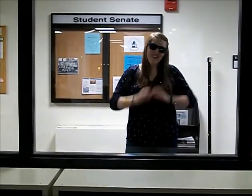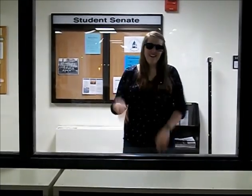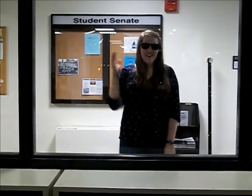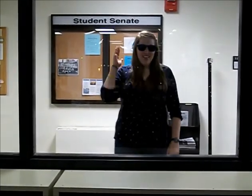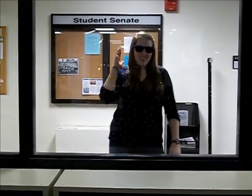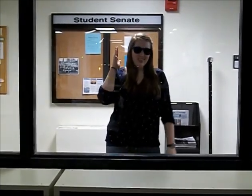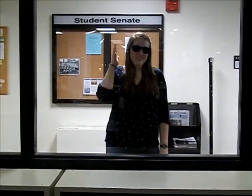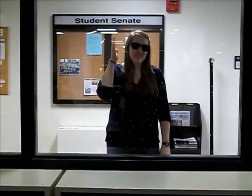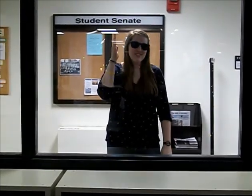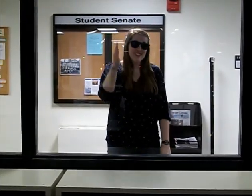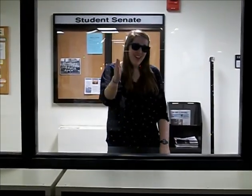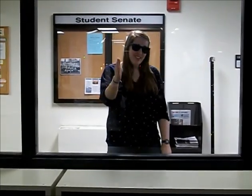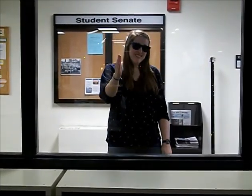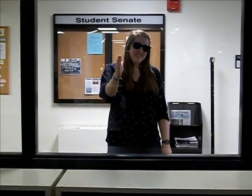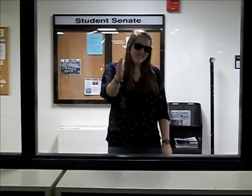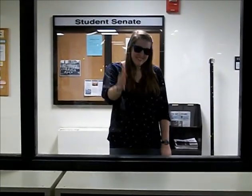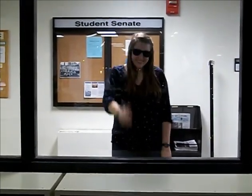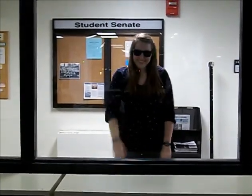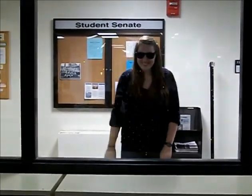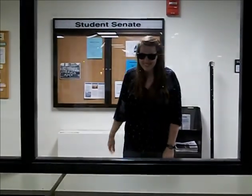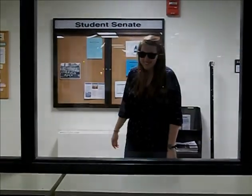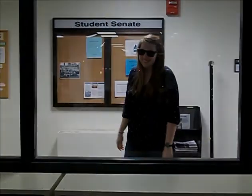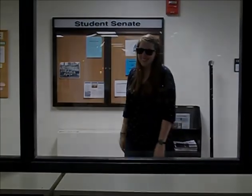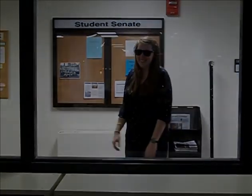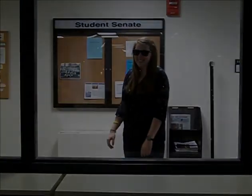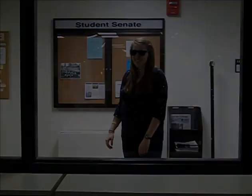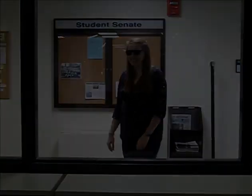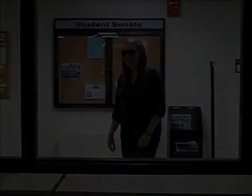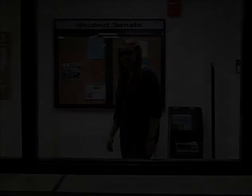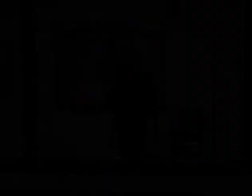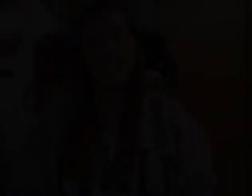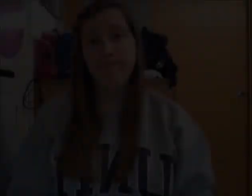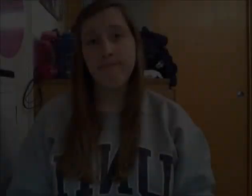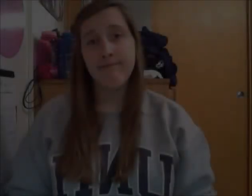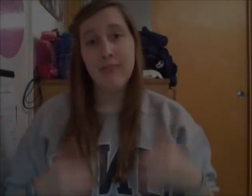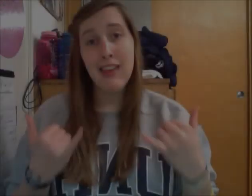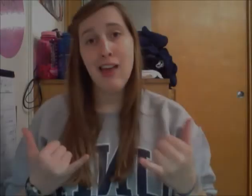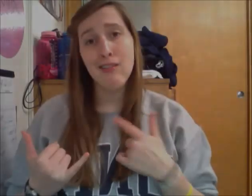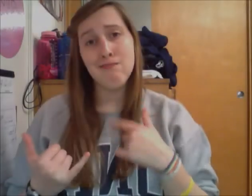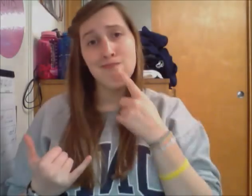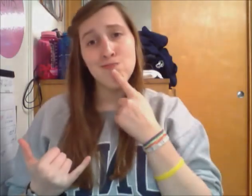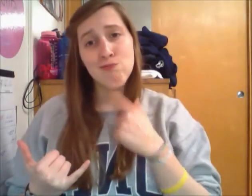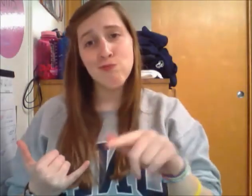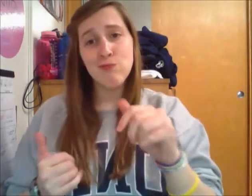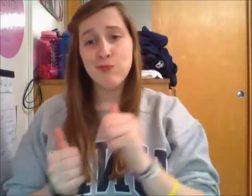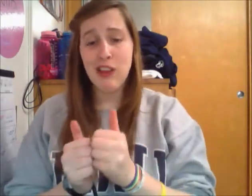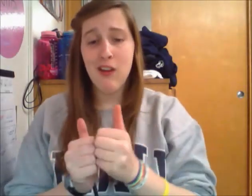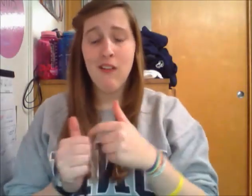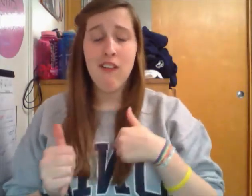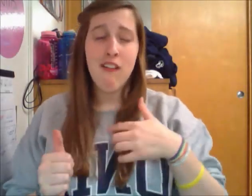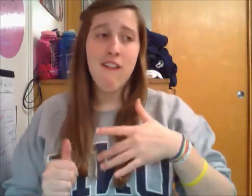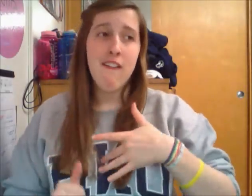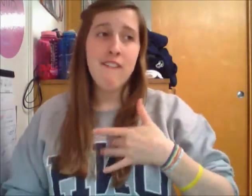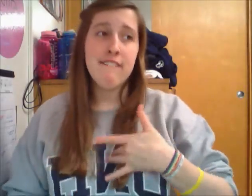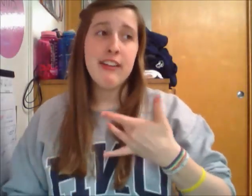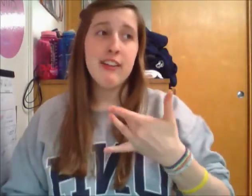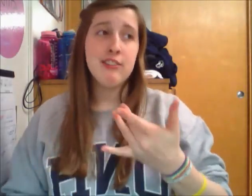I the most heterosexual way And now that I've told you how hard I